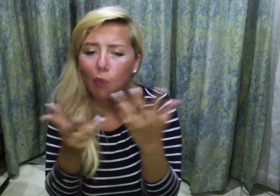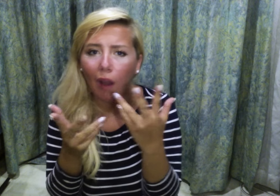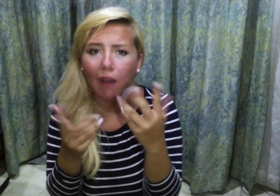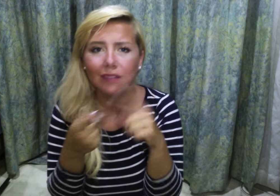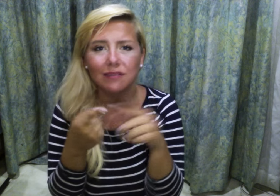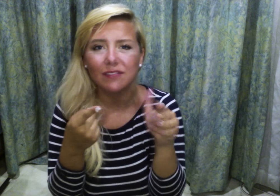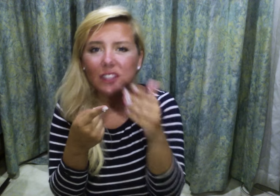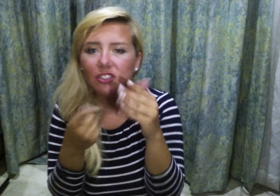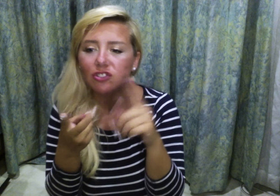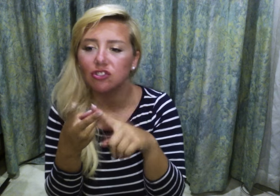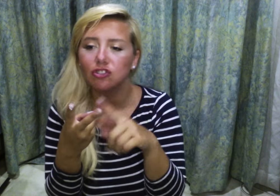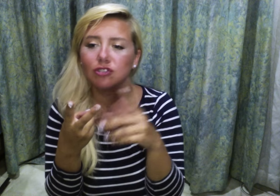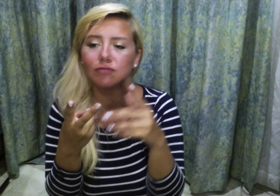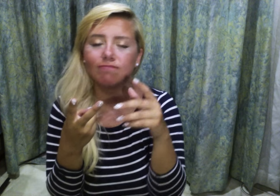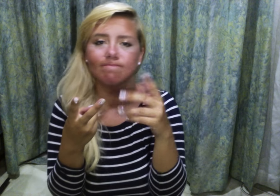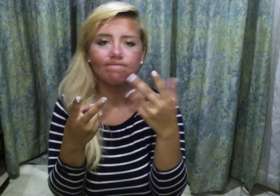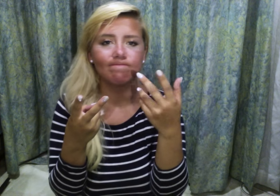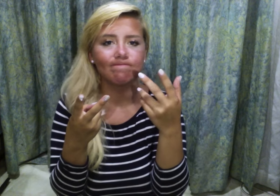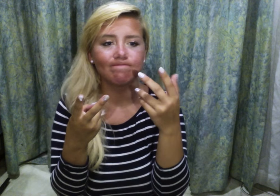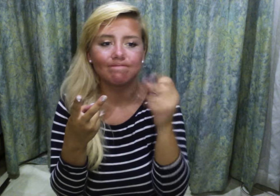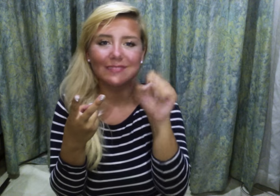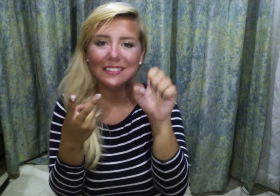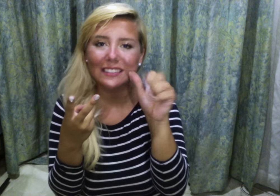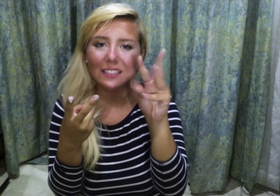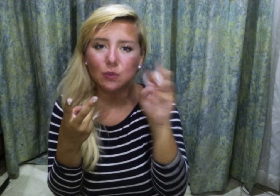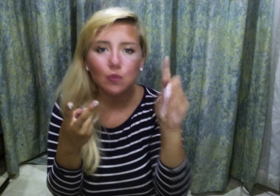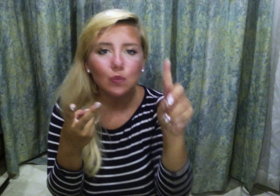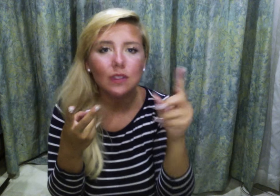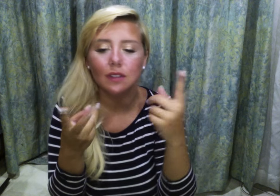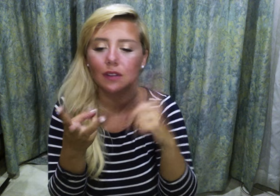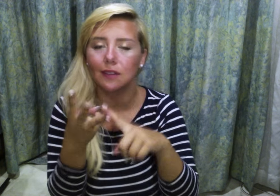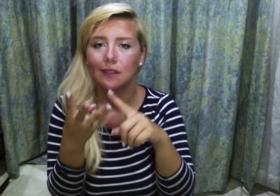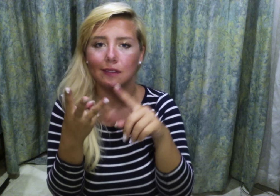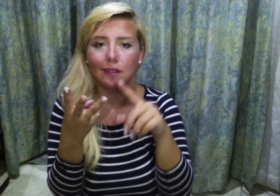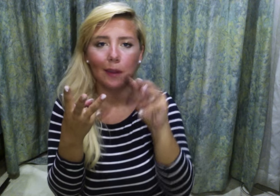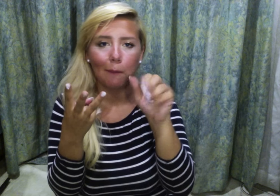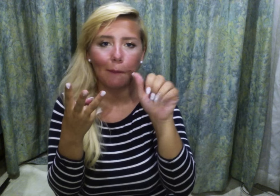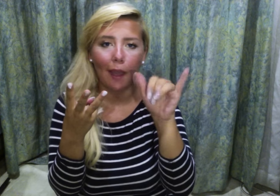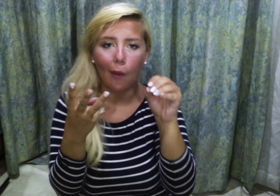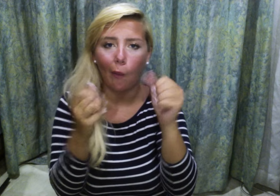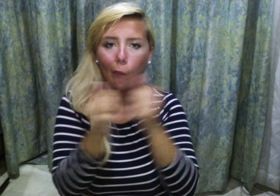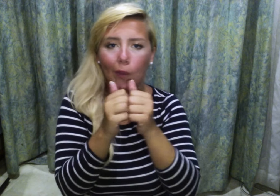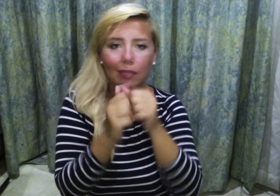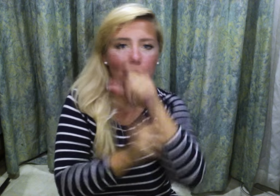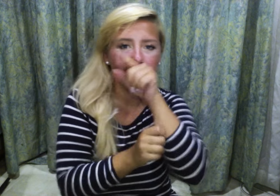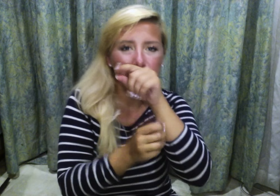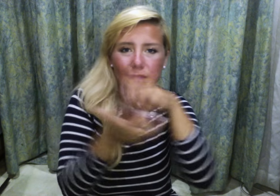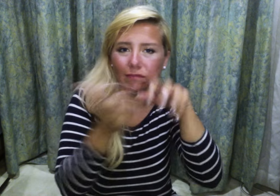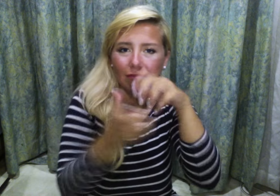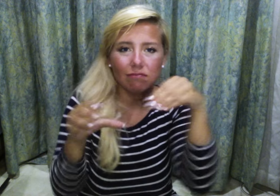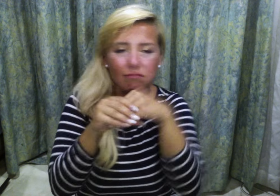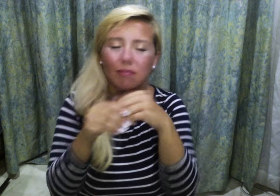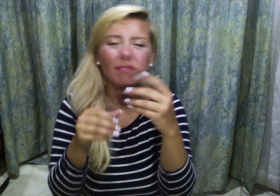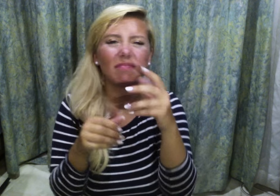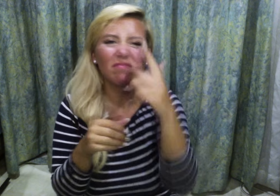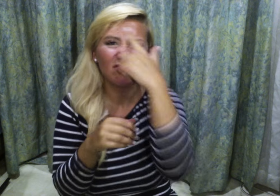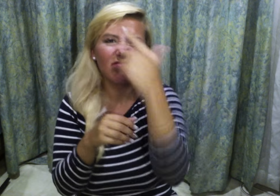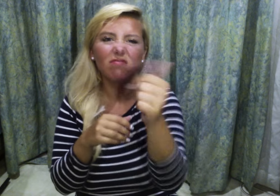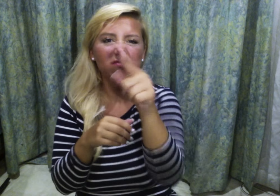rice, pick whatever ingredient you want to put in there. Such as fish or seaweed or even mayonnaise mixed with like